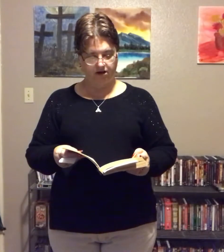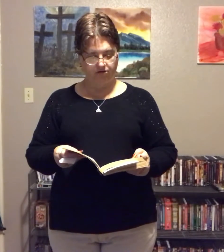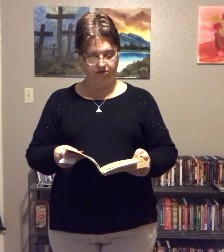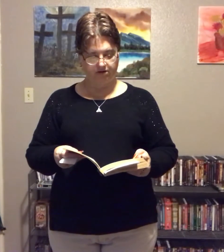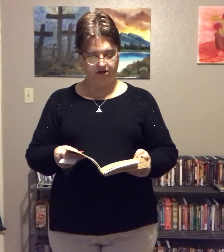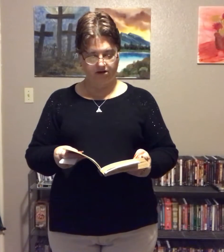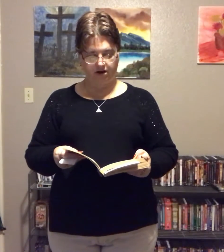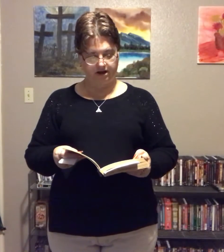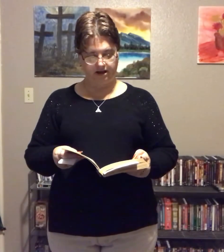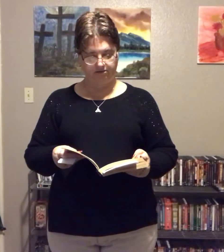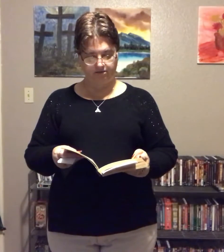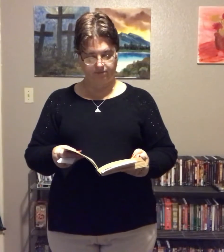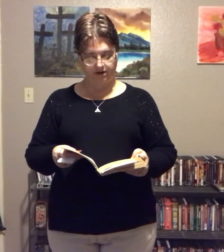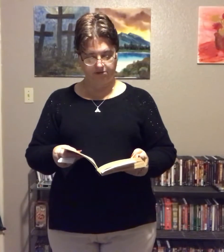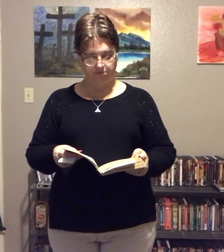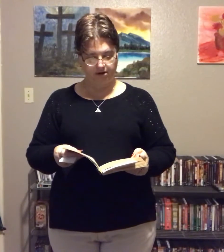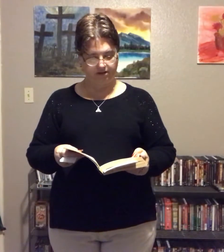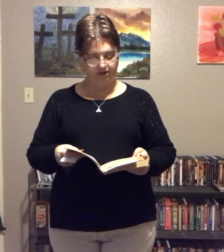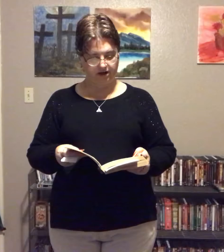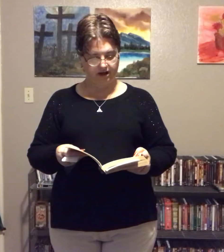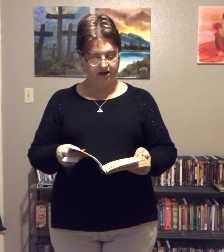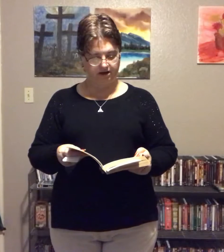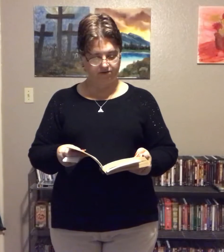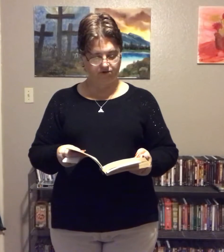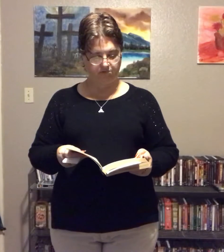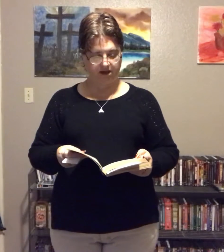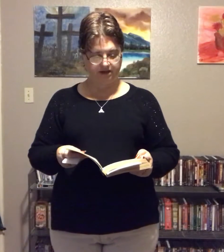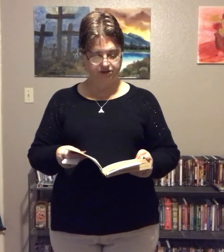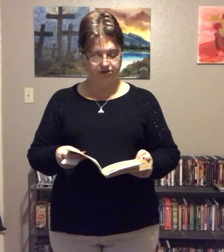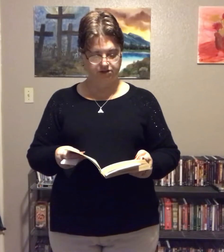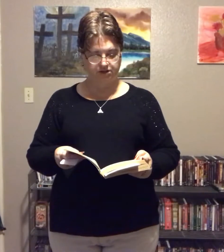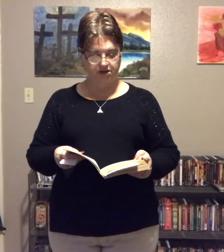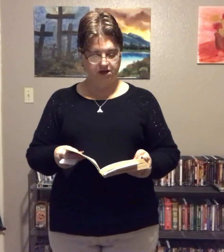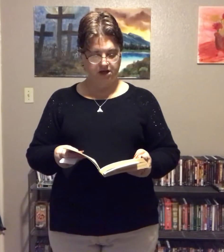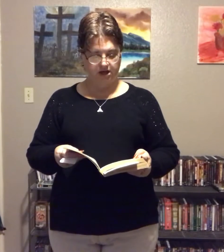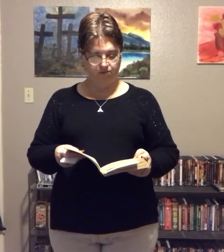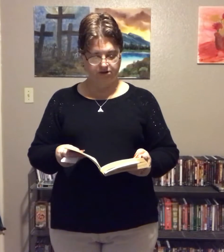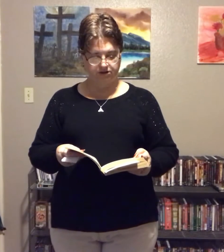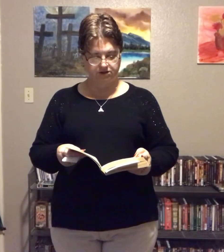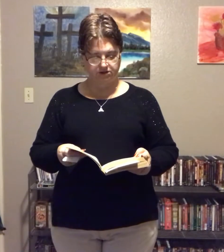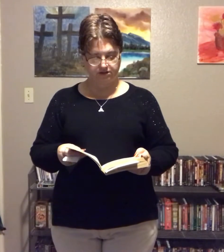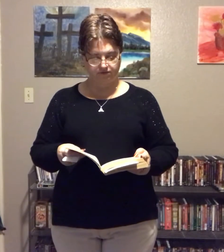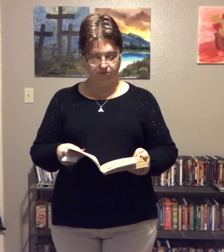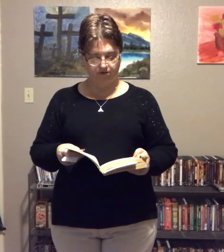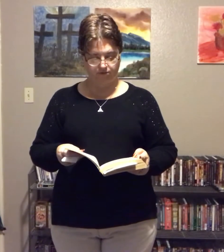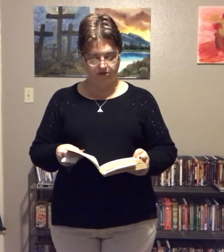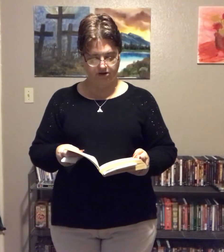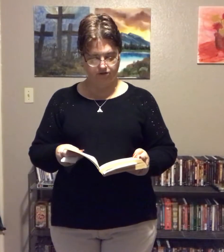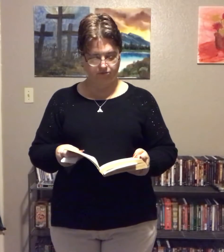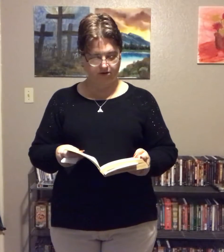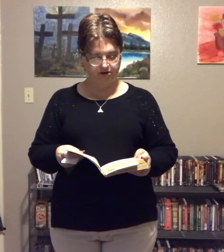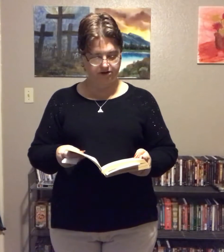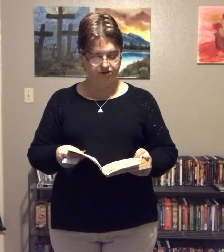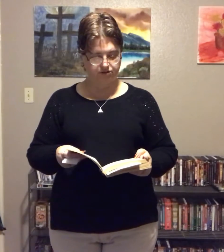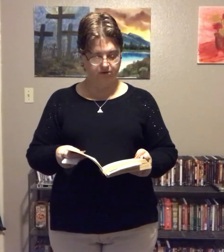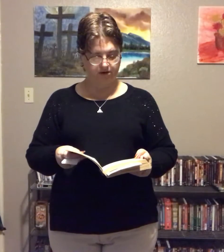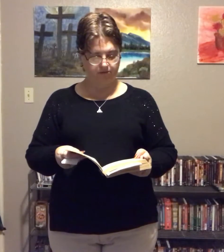know is that God had something in mind that I had never imagined. He wanted to deliver me from another bondage as well,